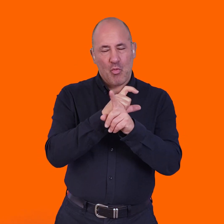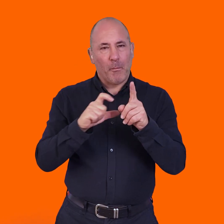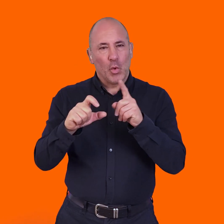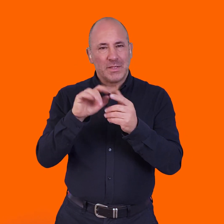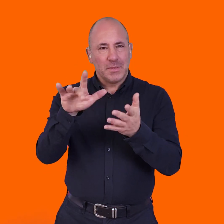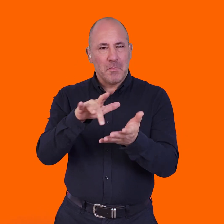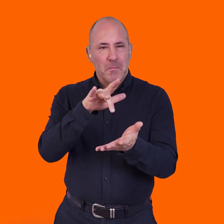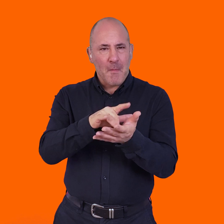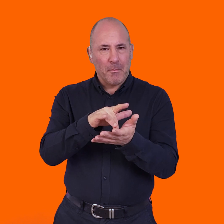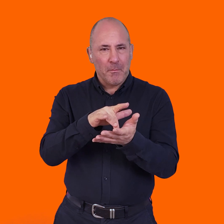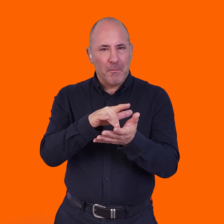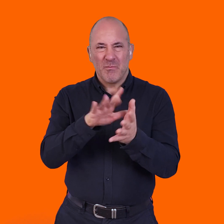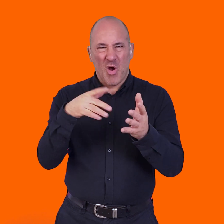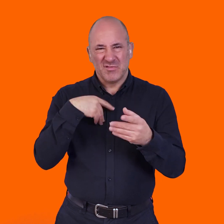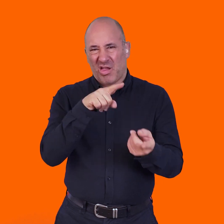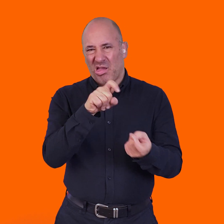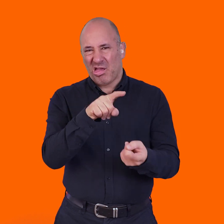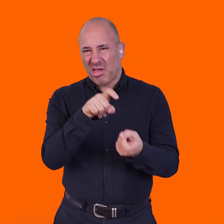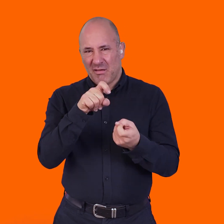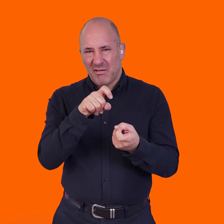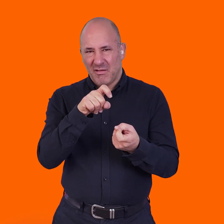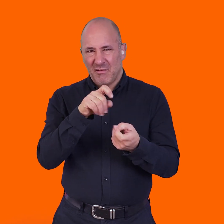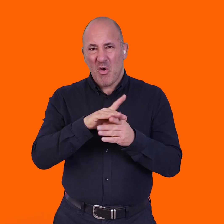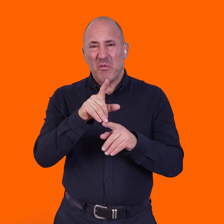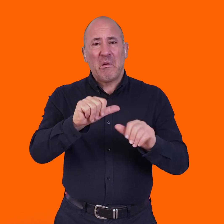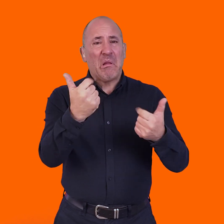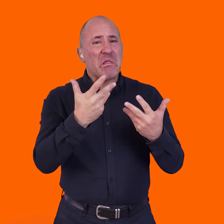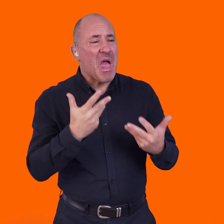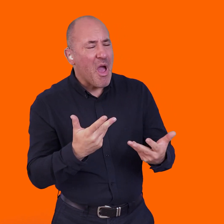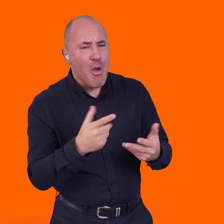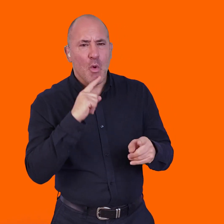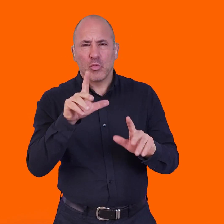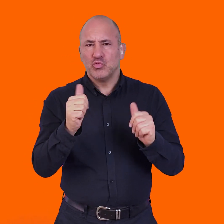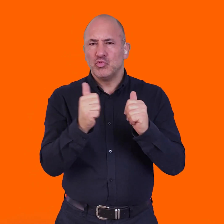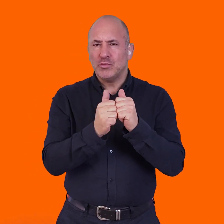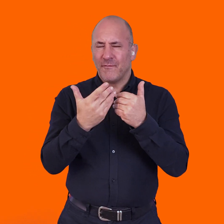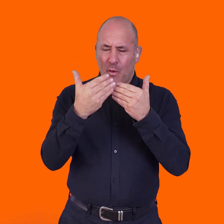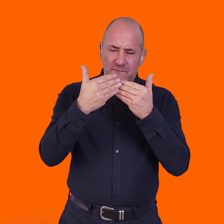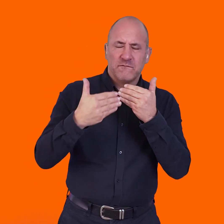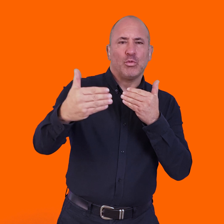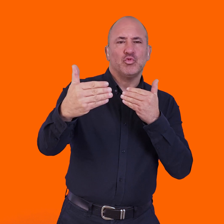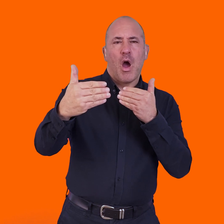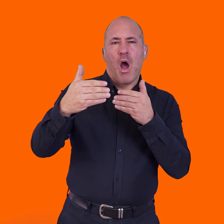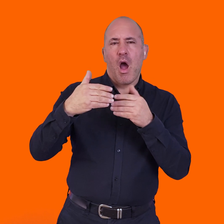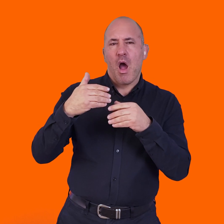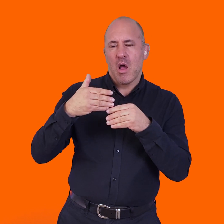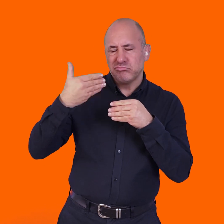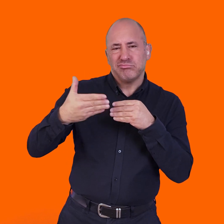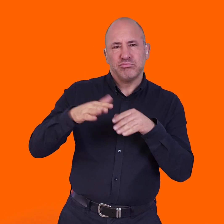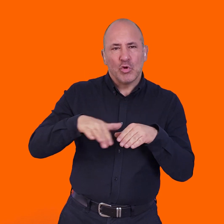that's community-centered, that isn't about extraction and isn't about what's working